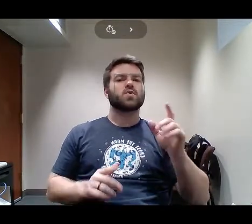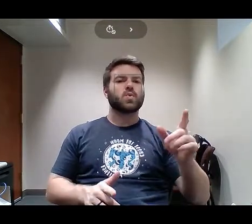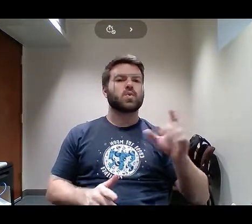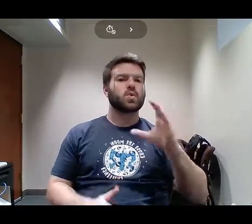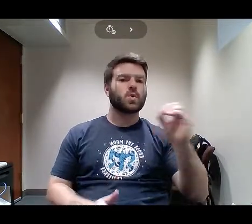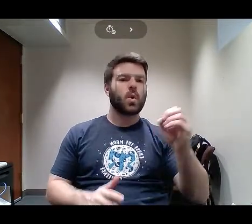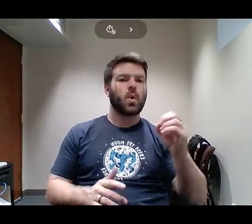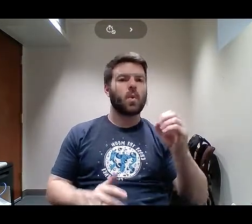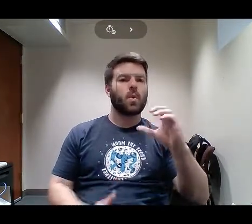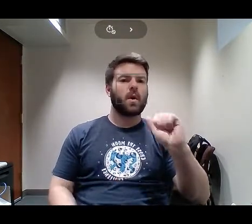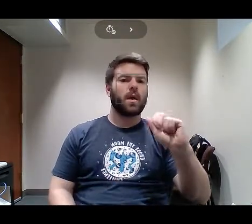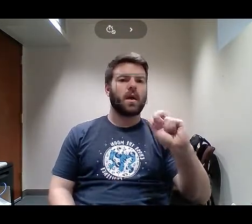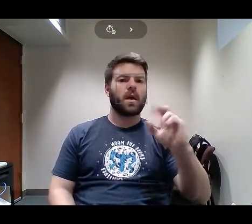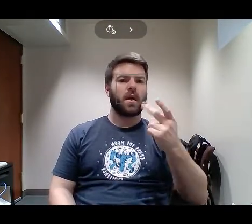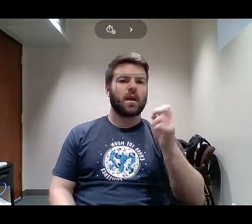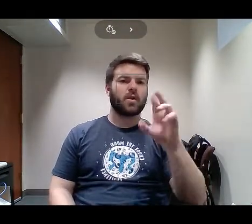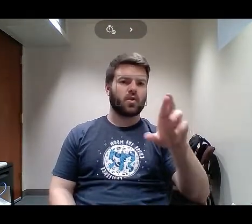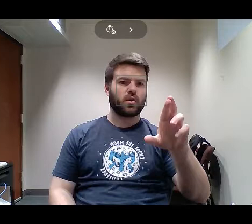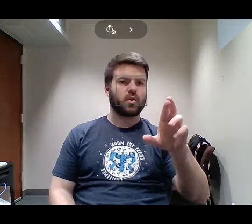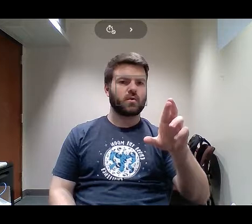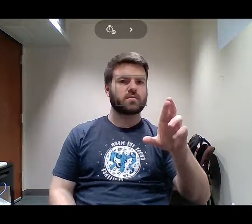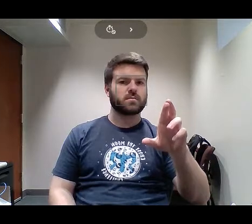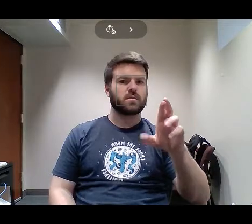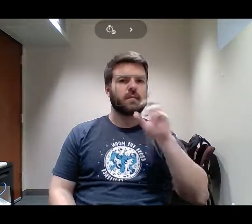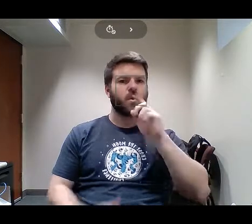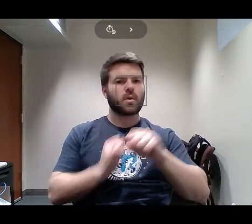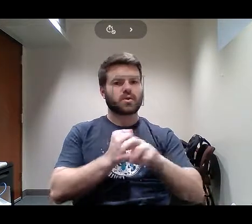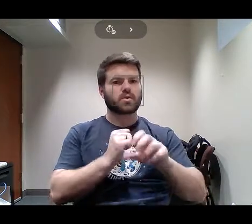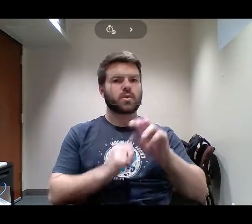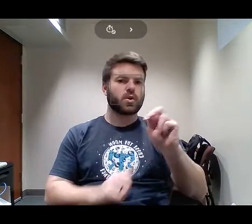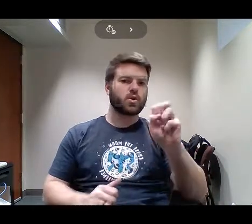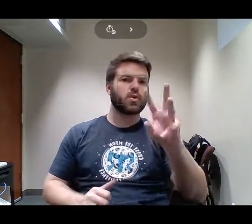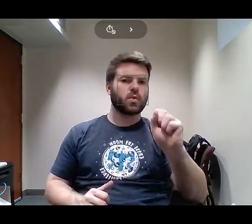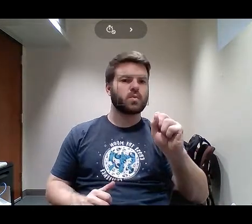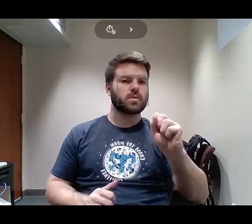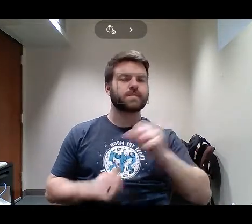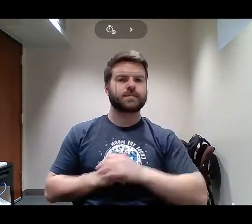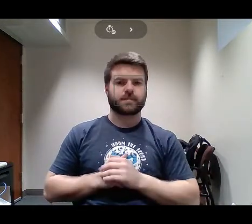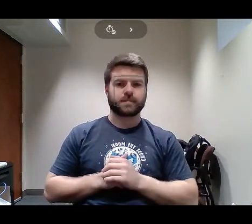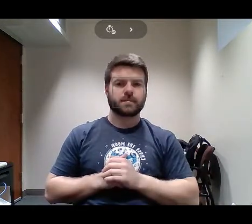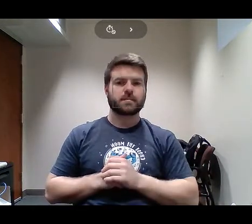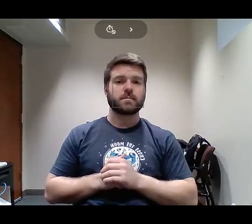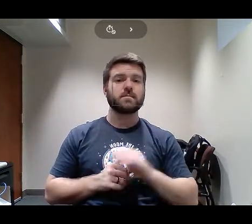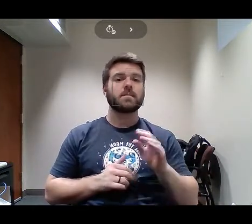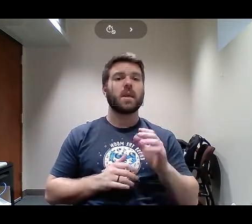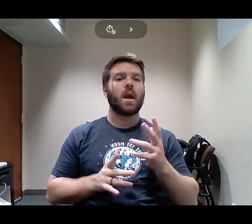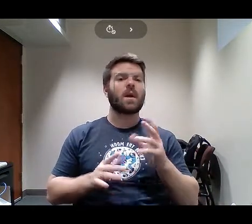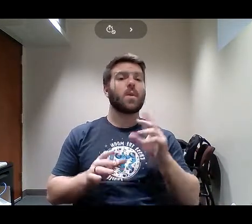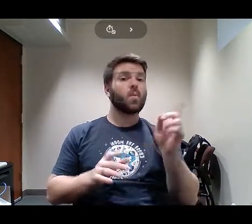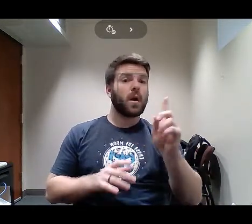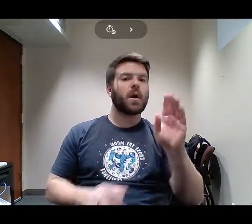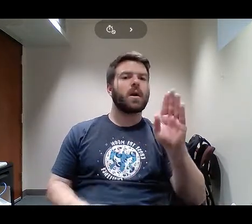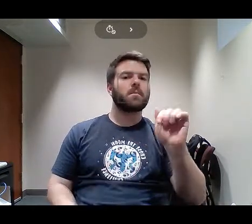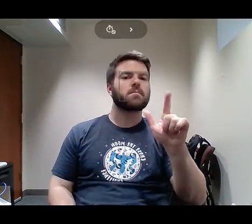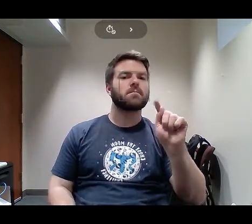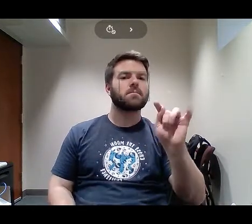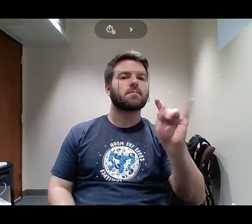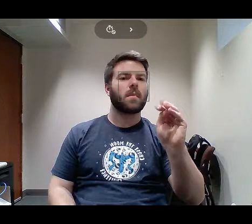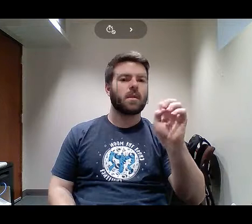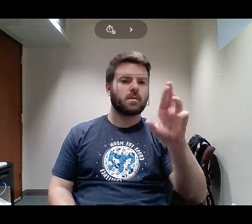at the time I was coming up was that you try to move to larger markets. And Baltimore was a much larger market than Nashville. So, getting the